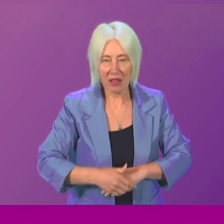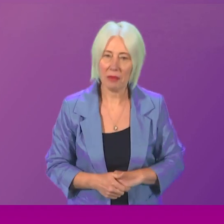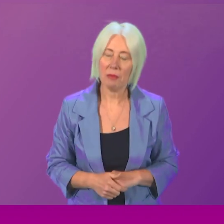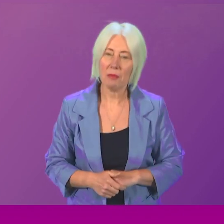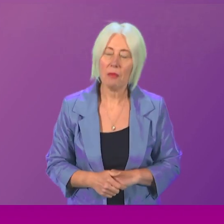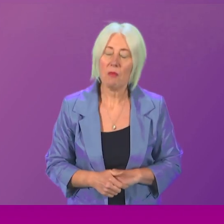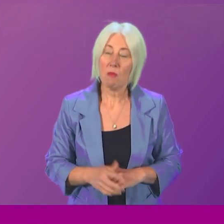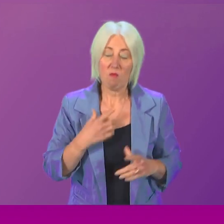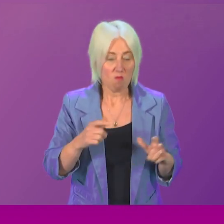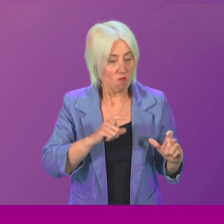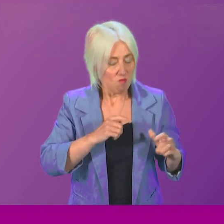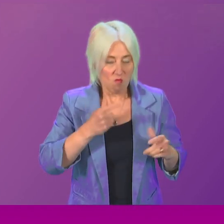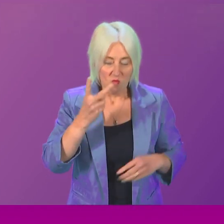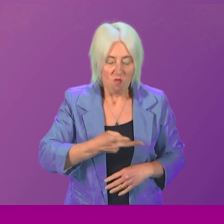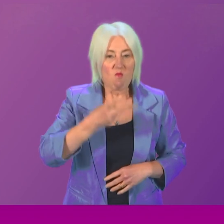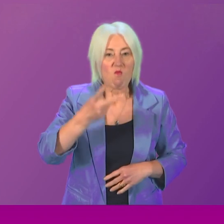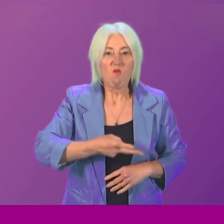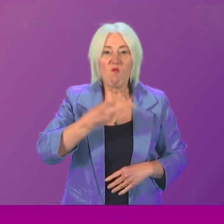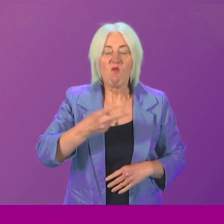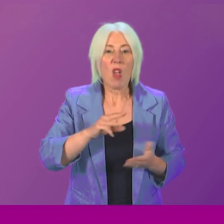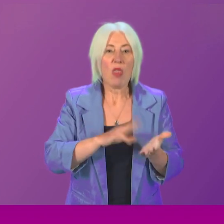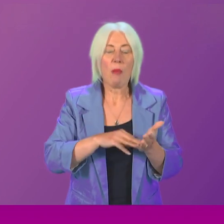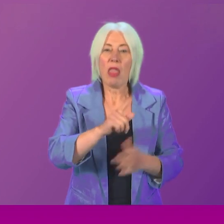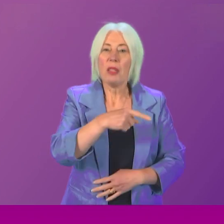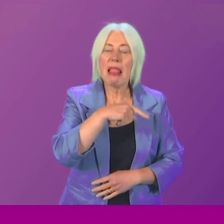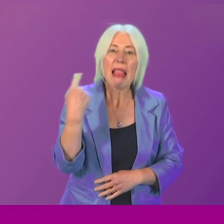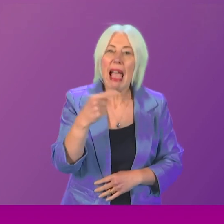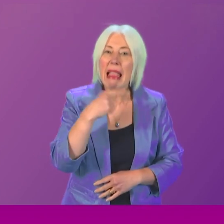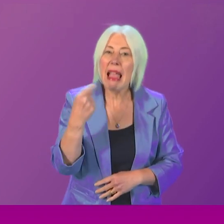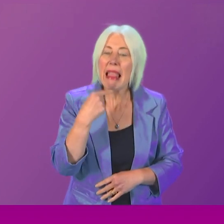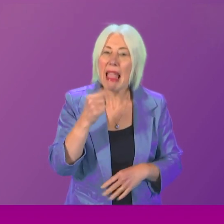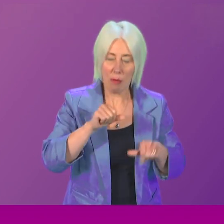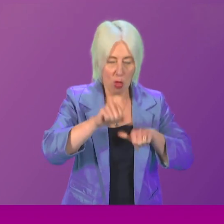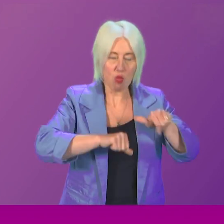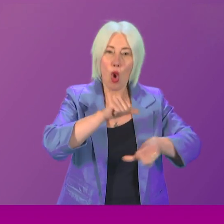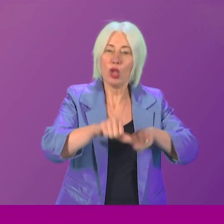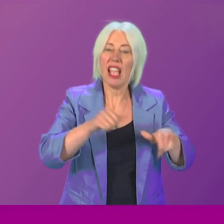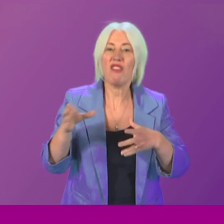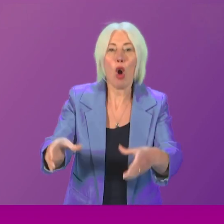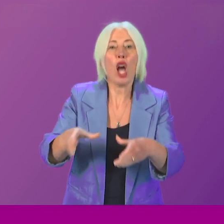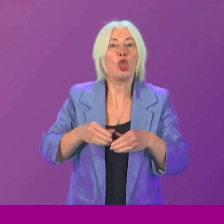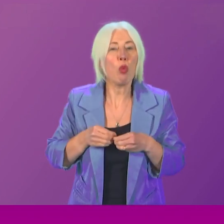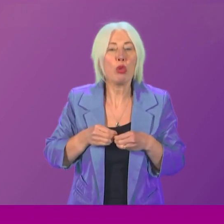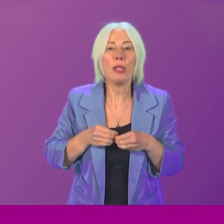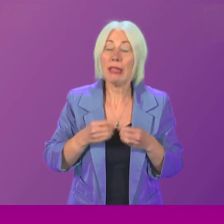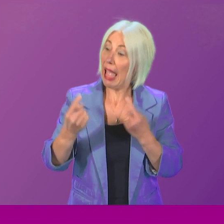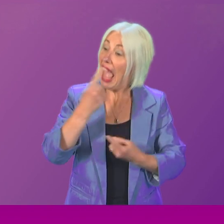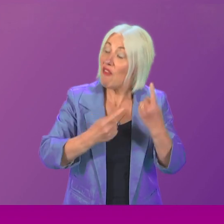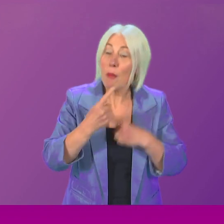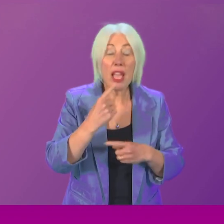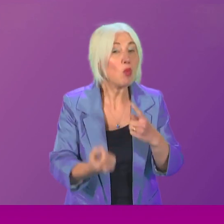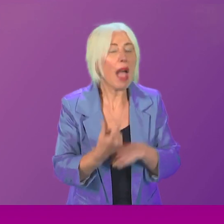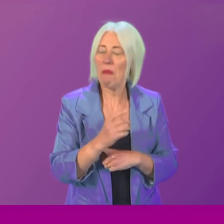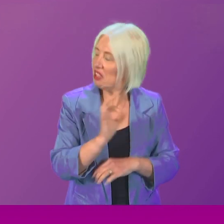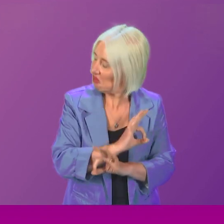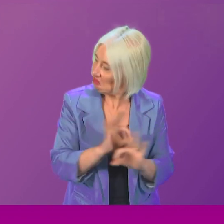Consistently, mothers were lied to about the adoption process. They were given no information about what was happening.